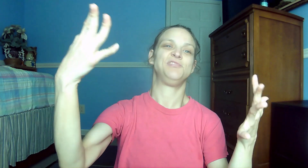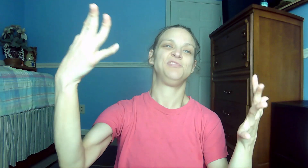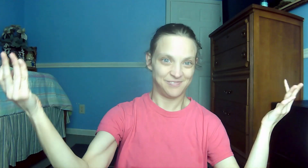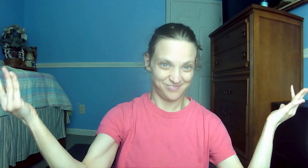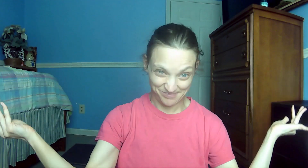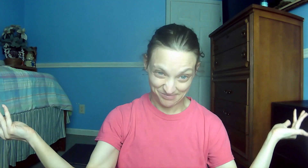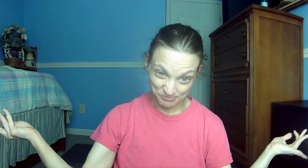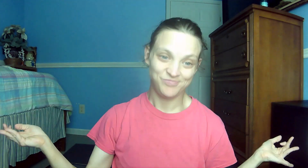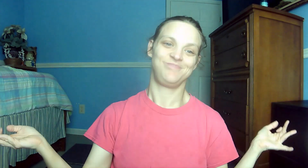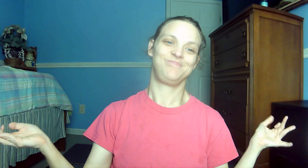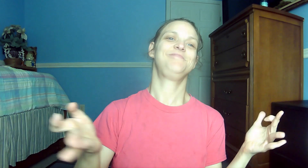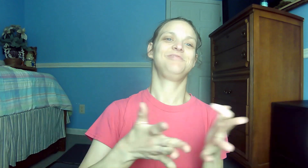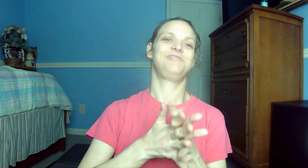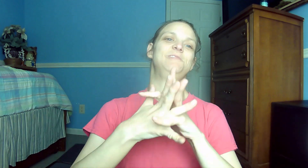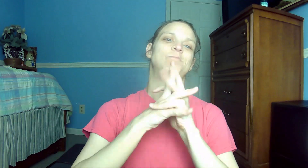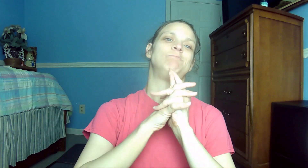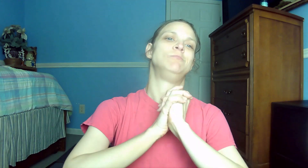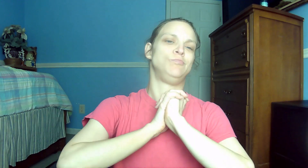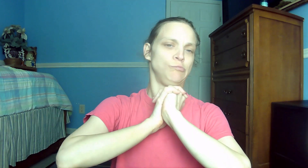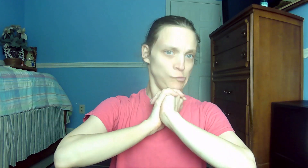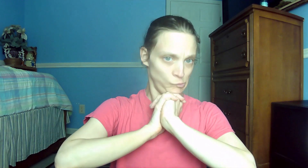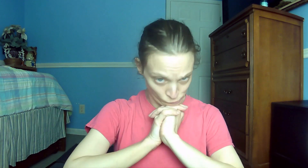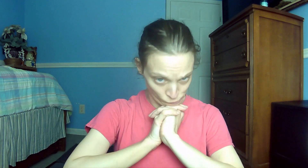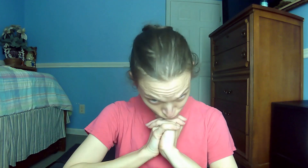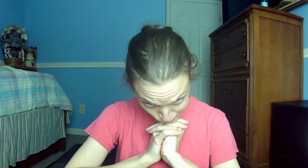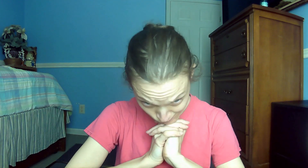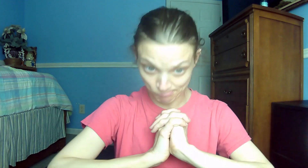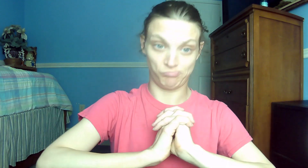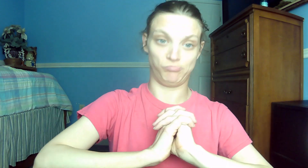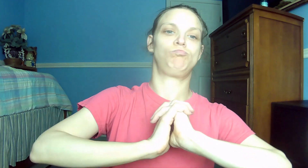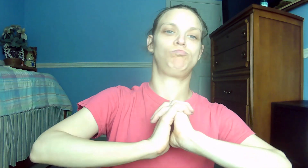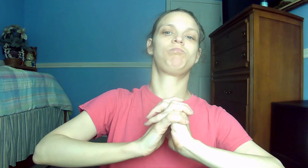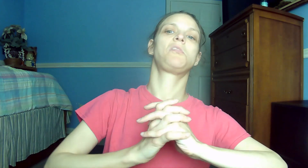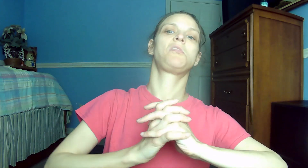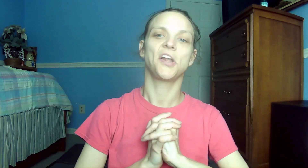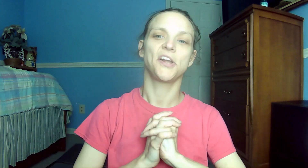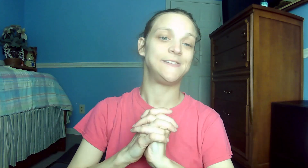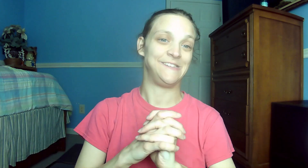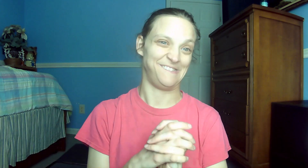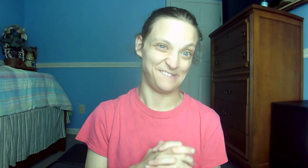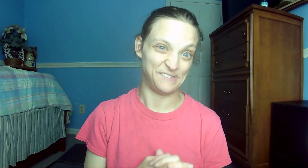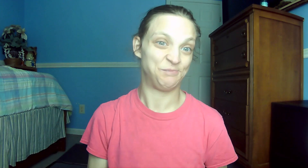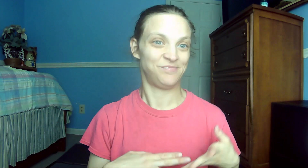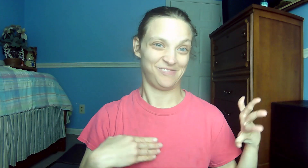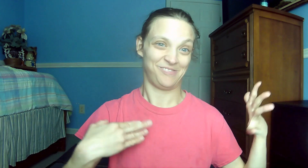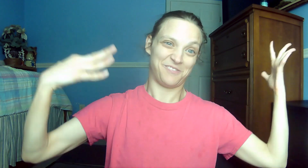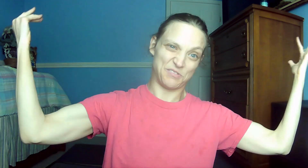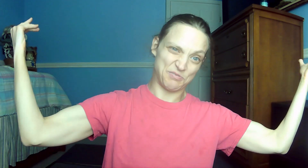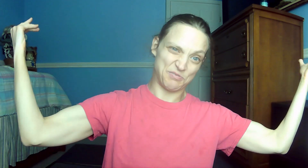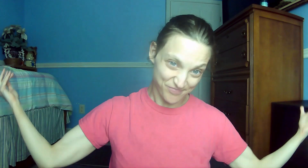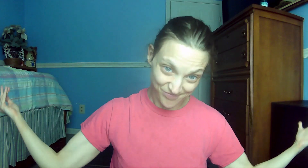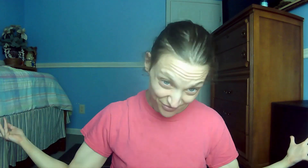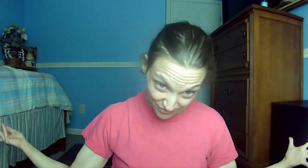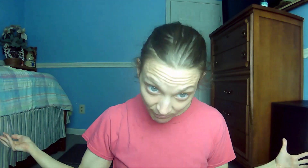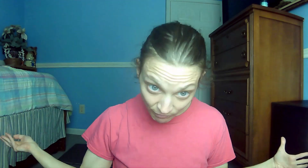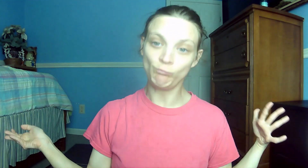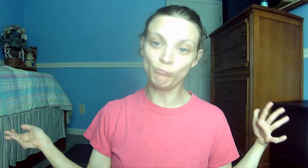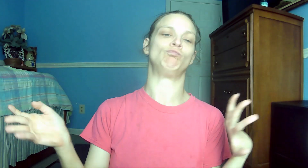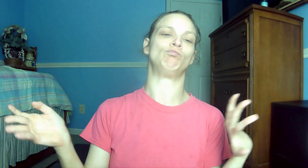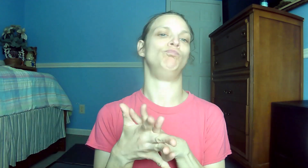48. 45. John 14.6 Jesus answered, I am the way, the truth, and the life. No one comes